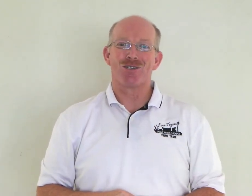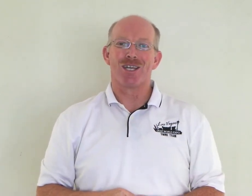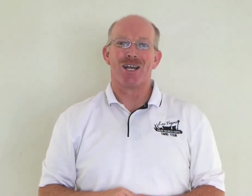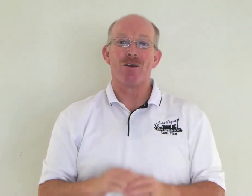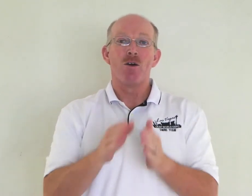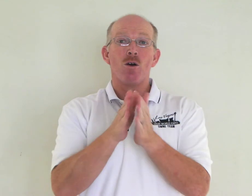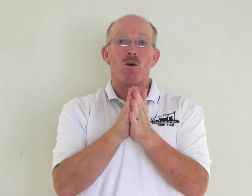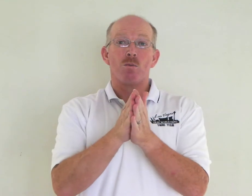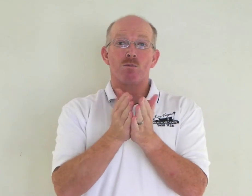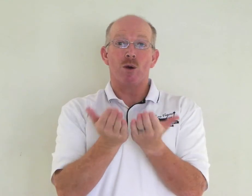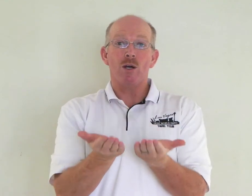again. Book.